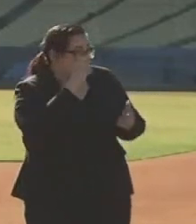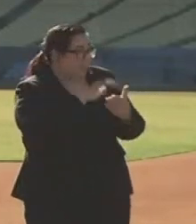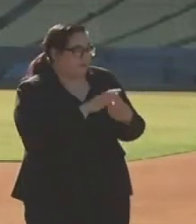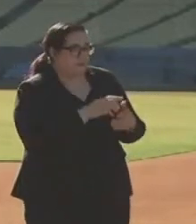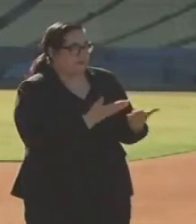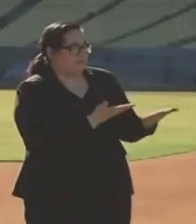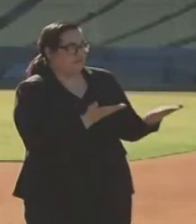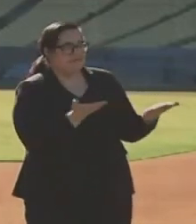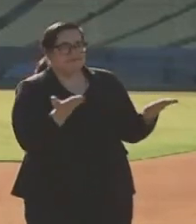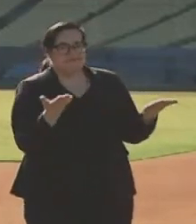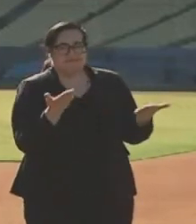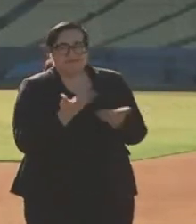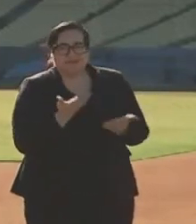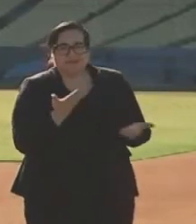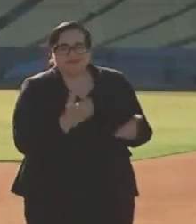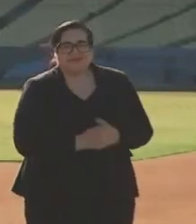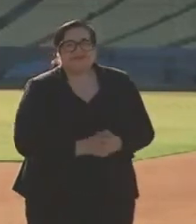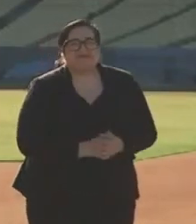but here we are.